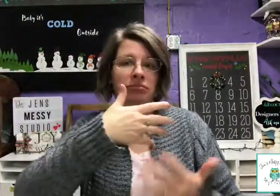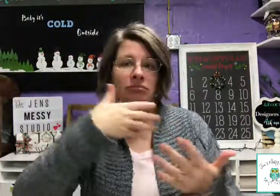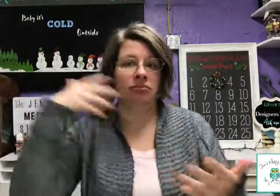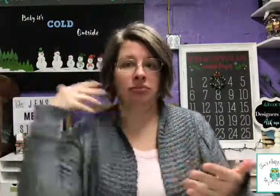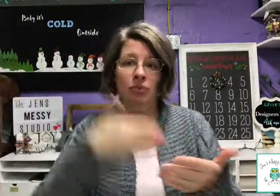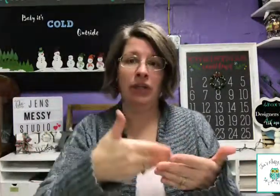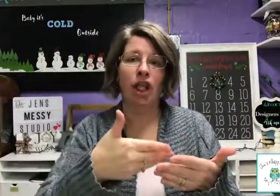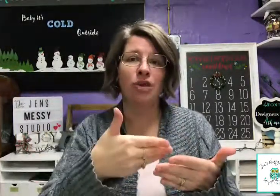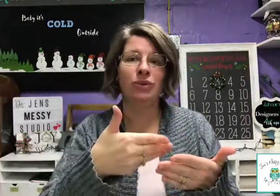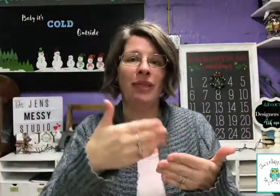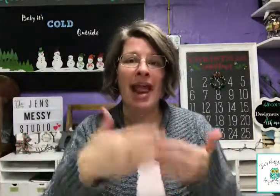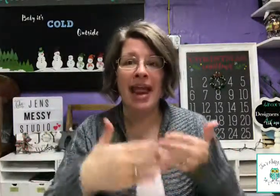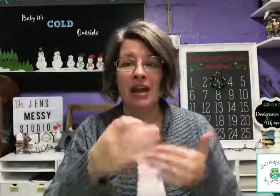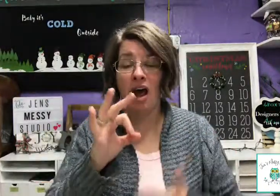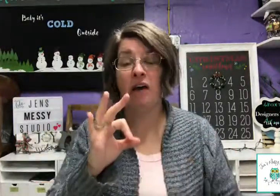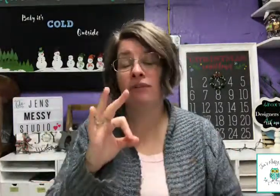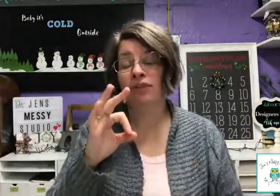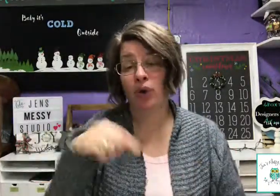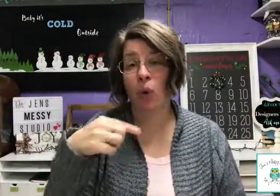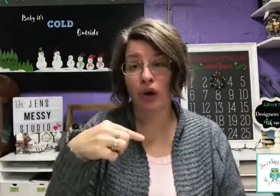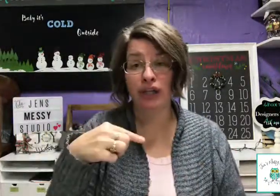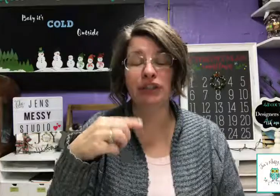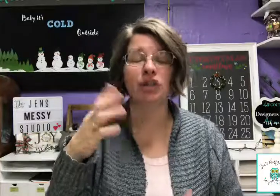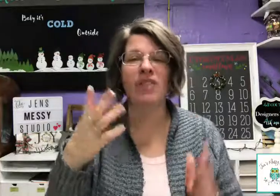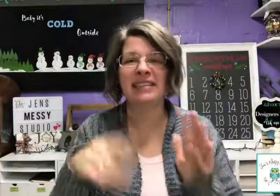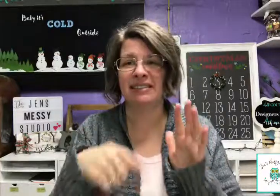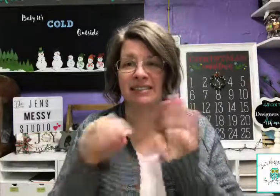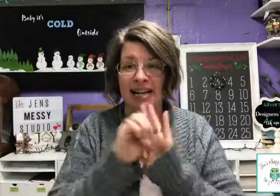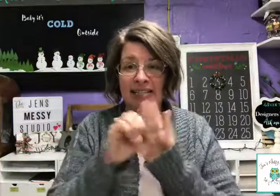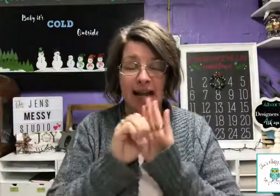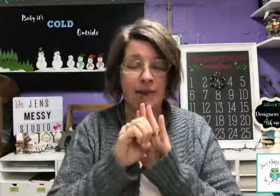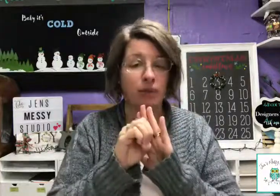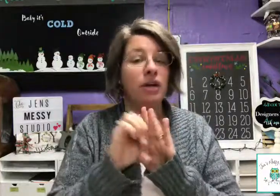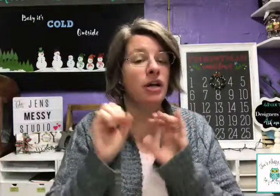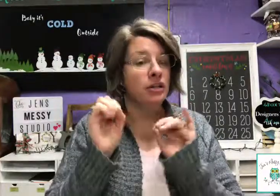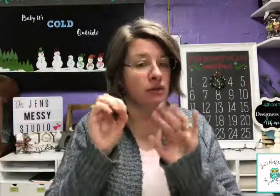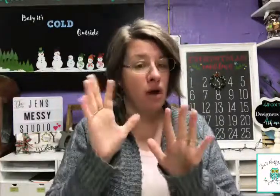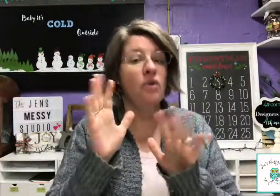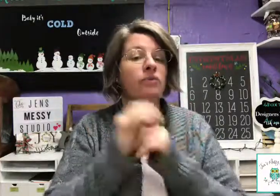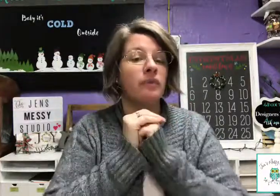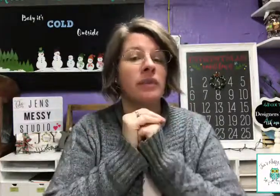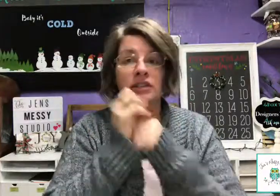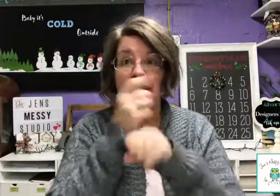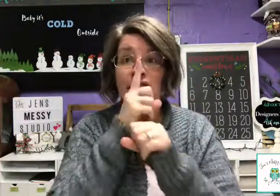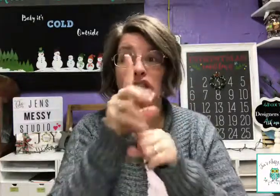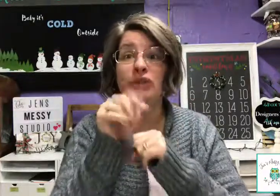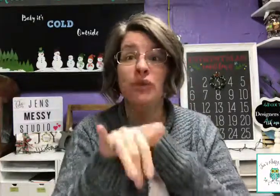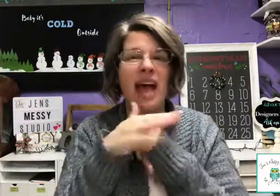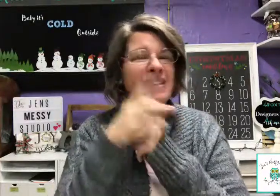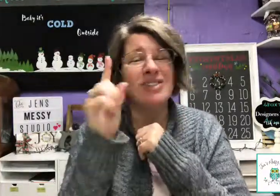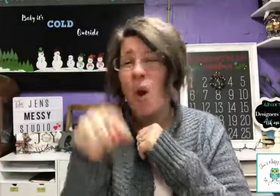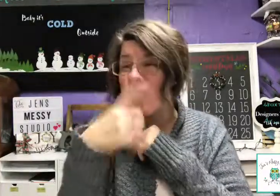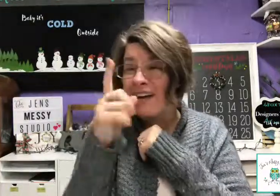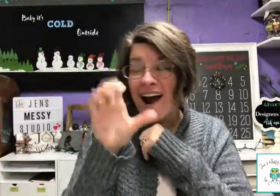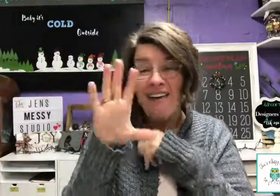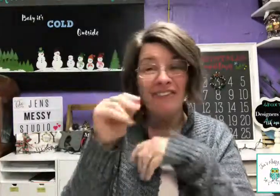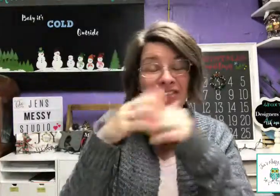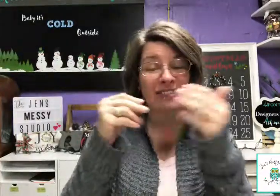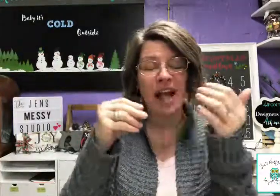Just, because you're the hand of the corner, so that it's a paper, so the reason you do that is to hold 100%